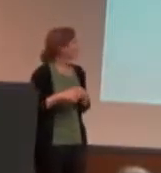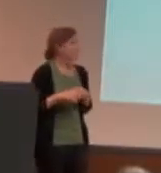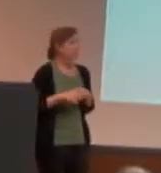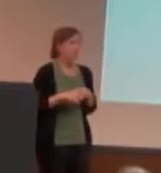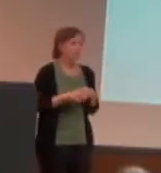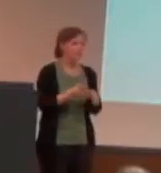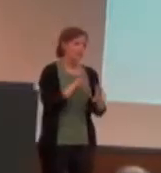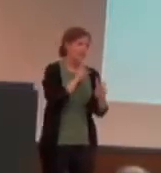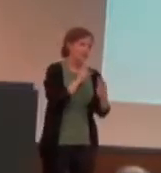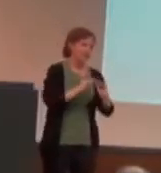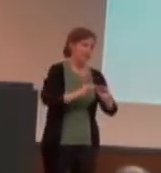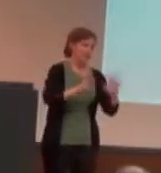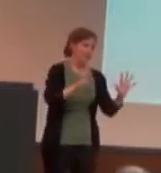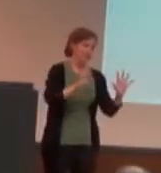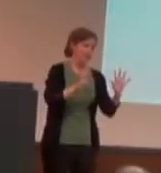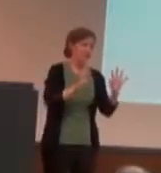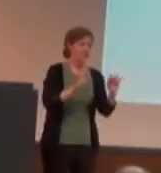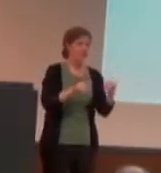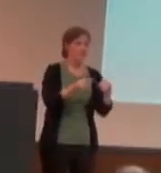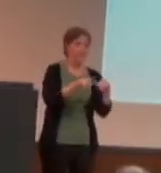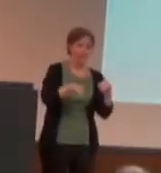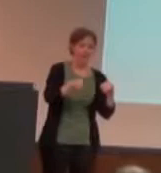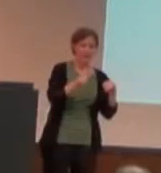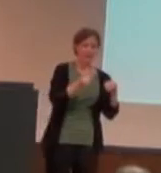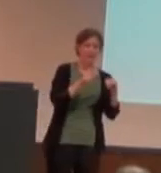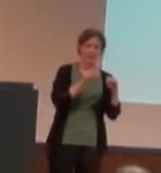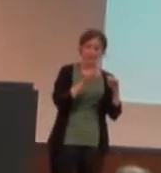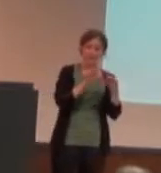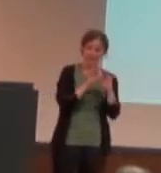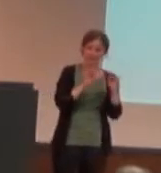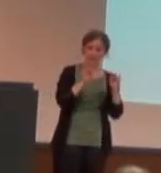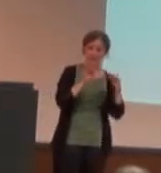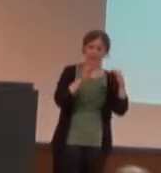And speaking clearly, so make sure your audience knows that,